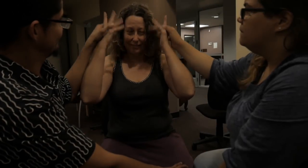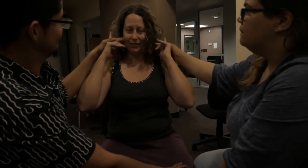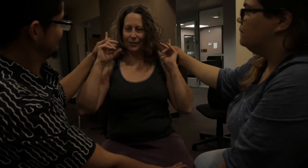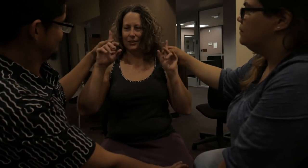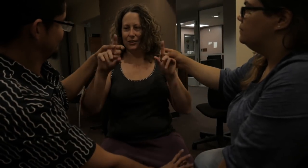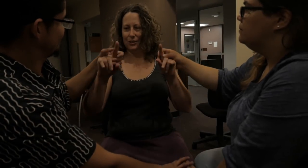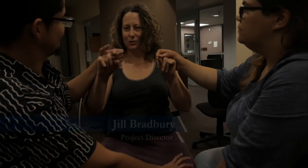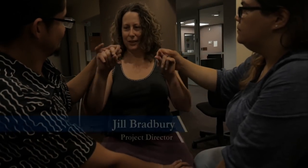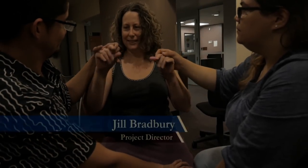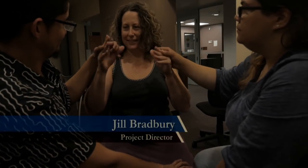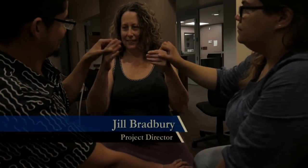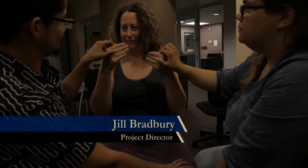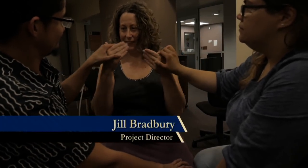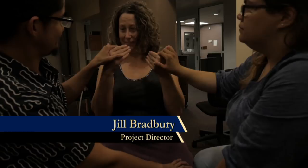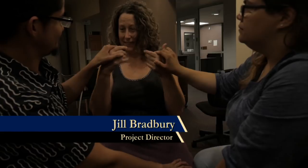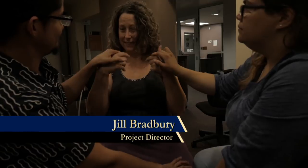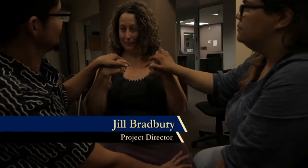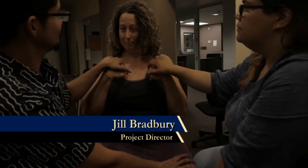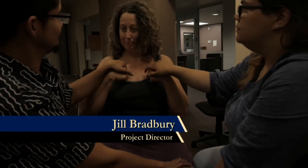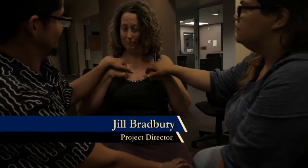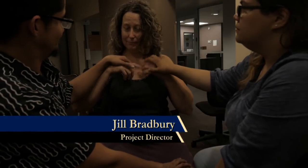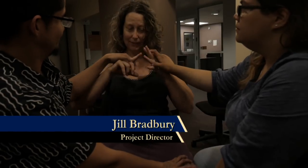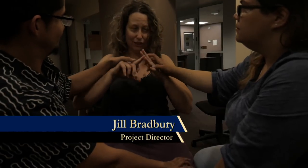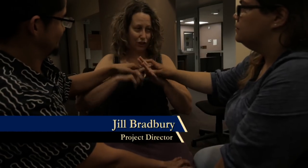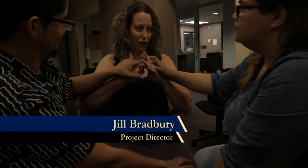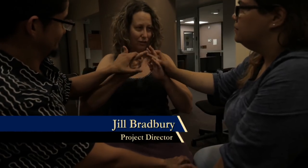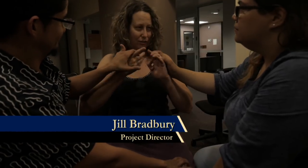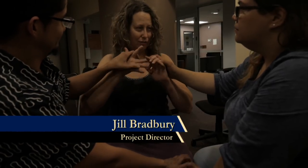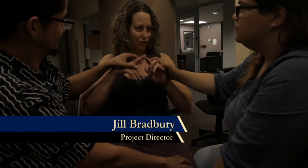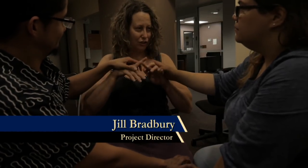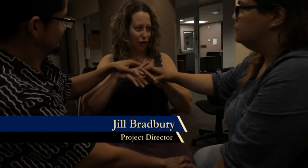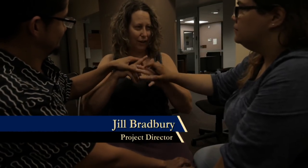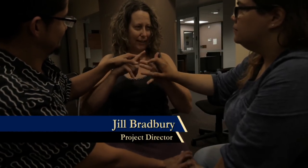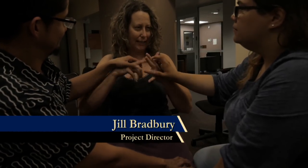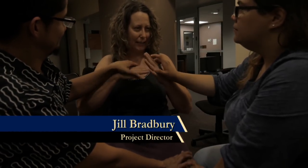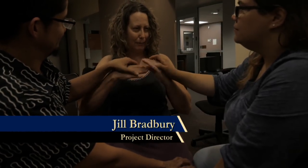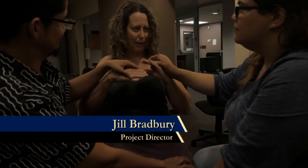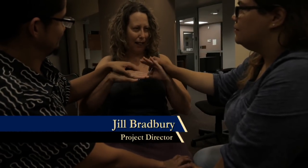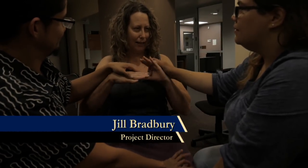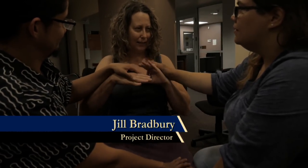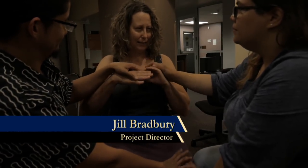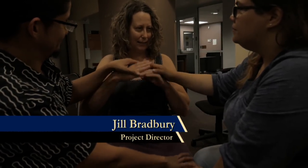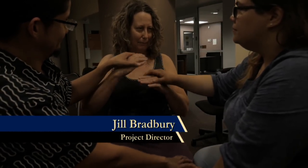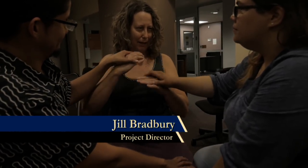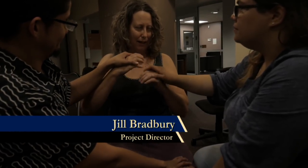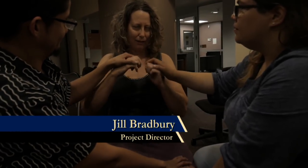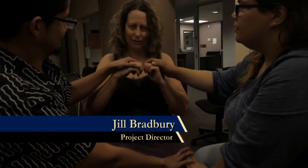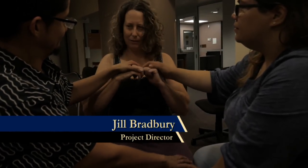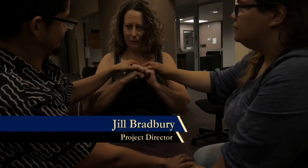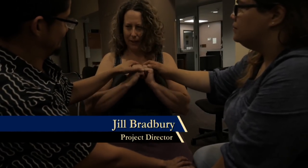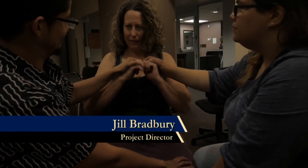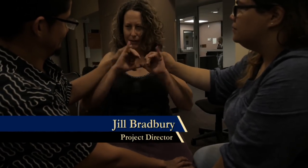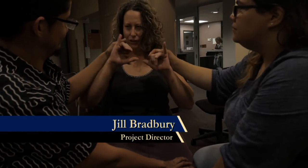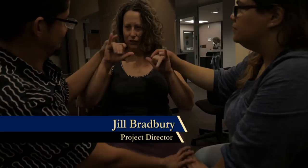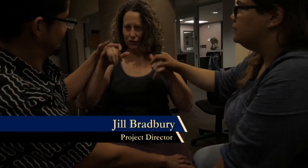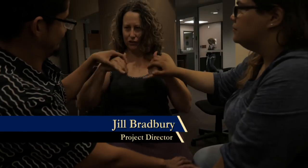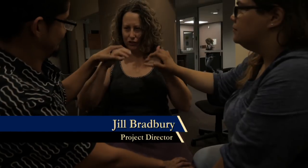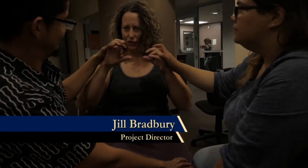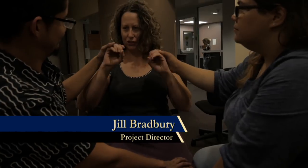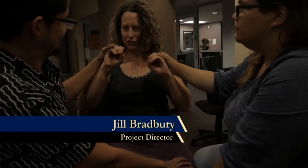Back in 2015, I started an email conversation with John Lee Clark.